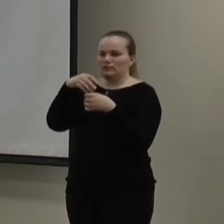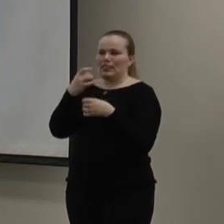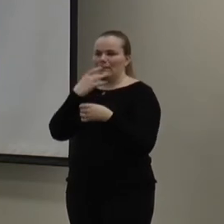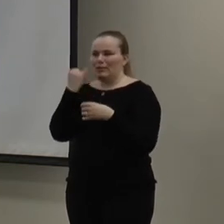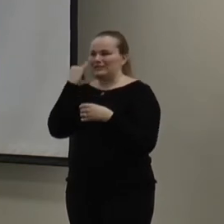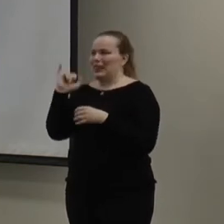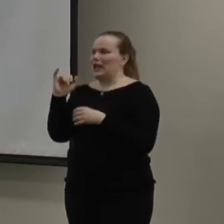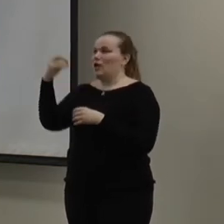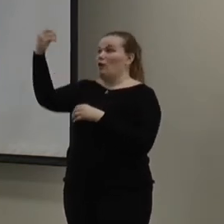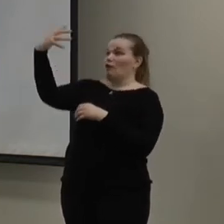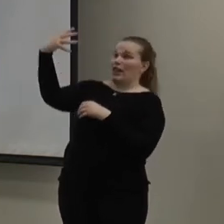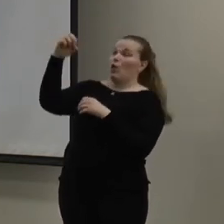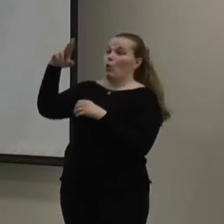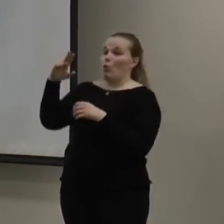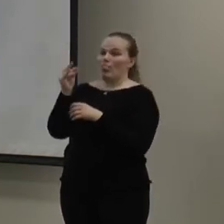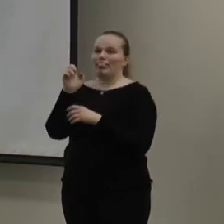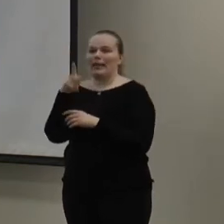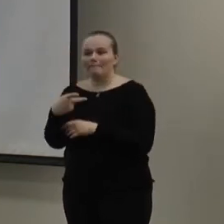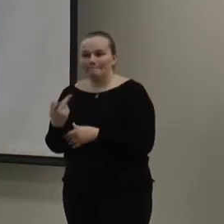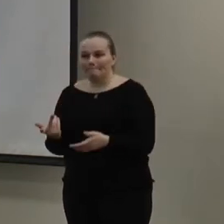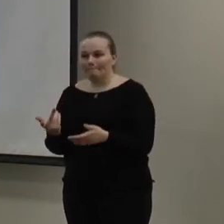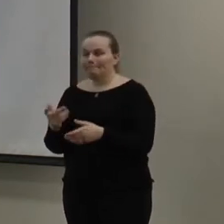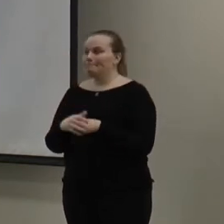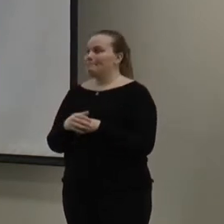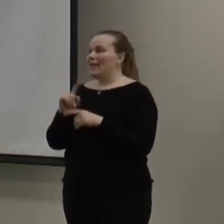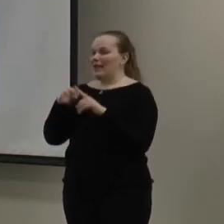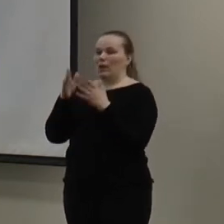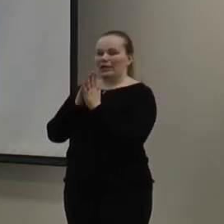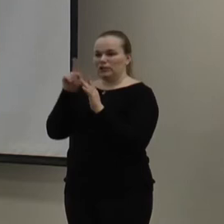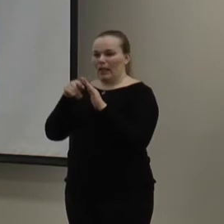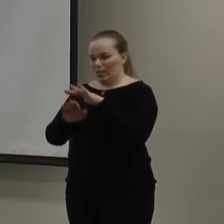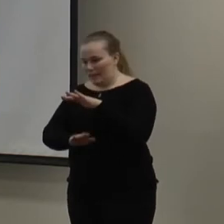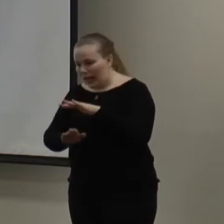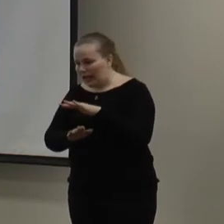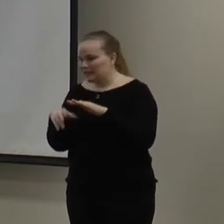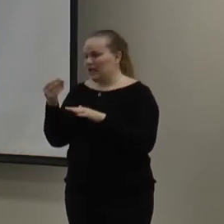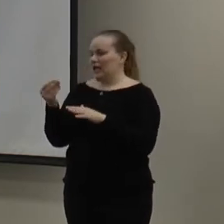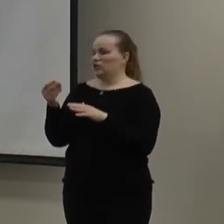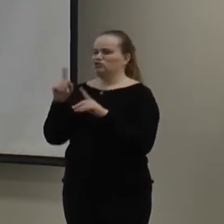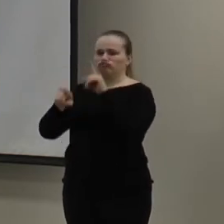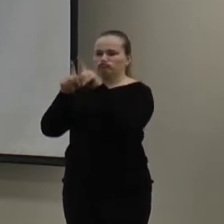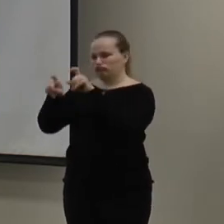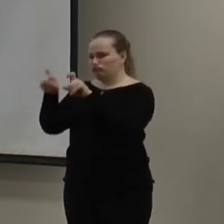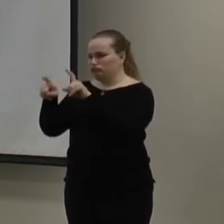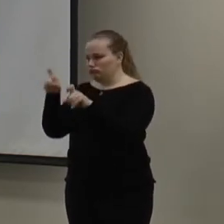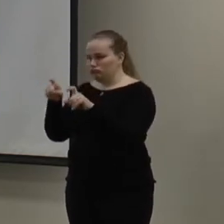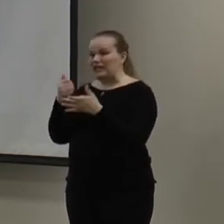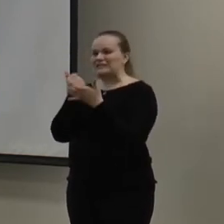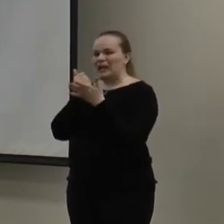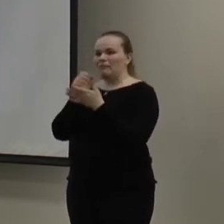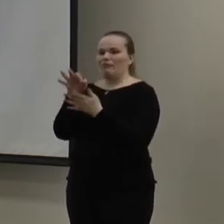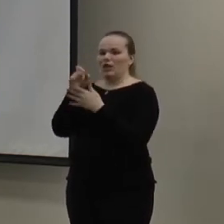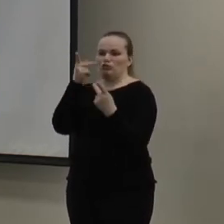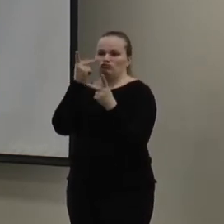So, is it like an overhead light or is it a lamp? And, then it'll ask you about the base and all those kind of questions to help